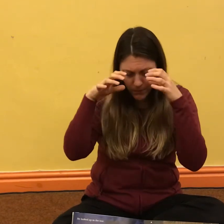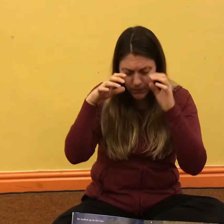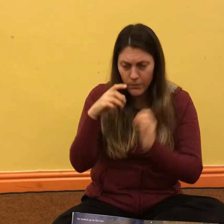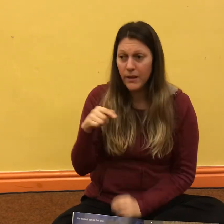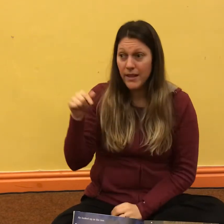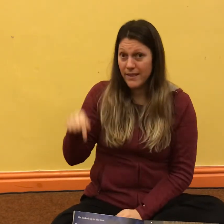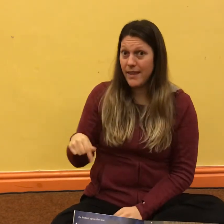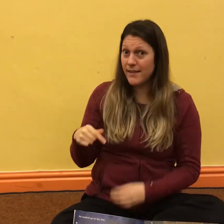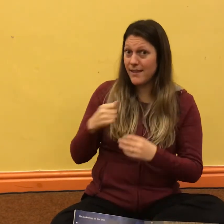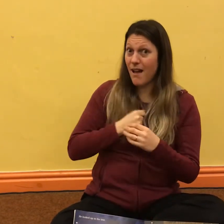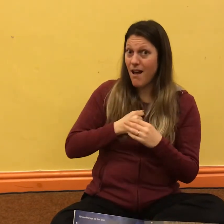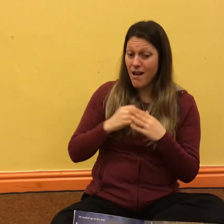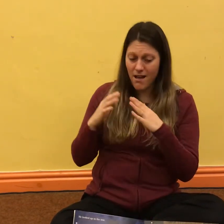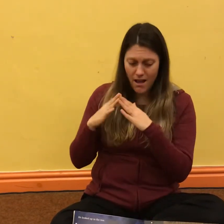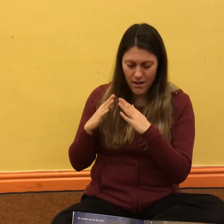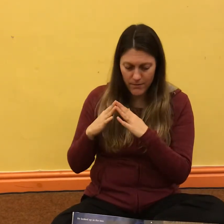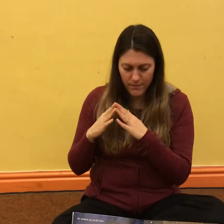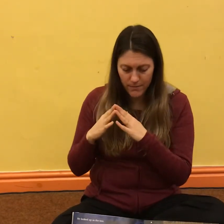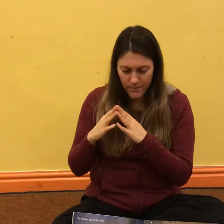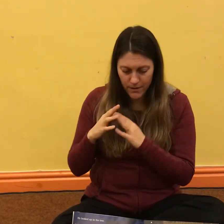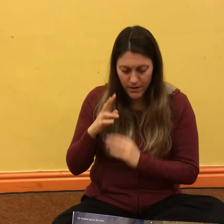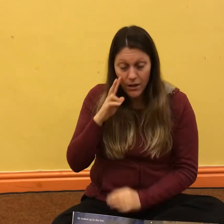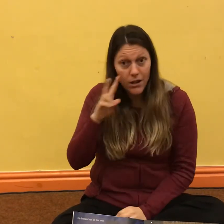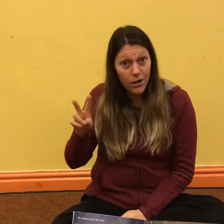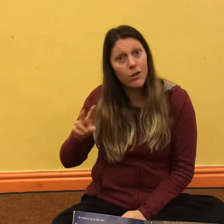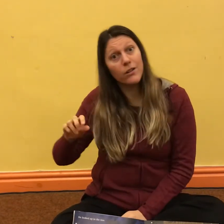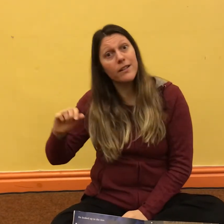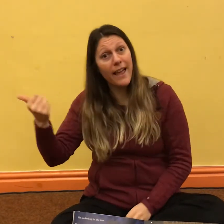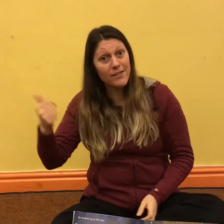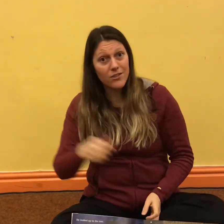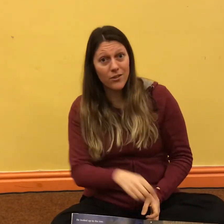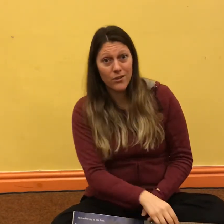This is our home. Look next door.